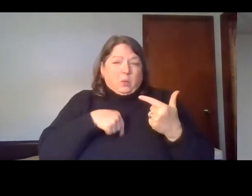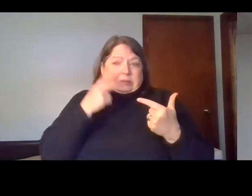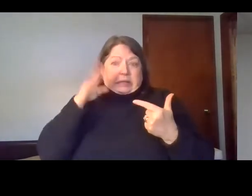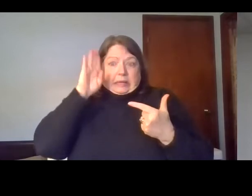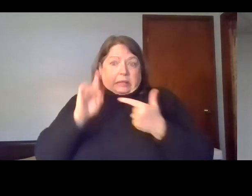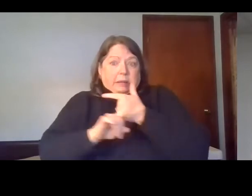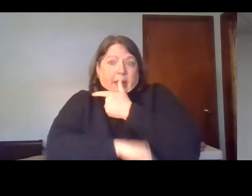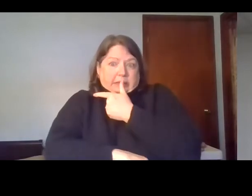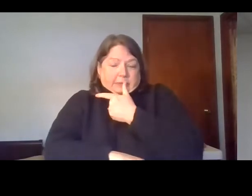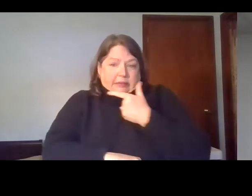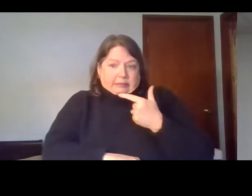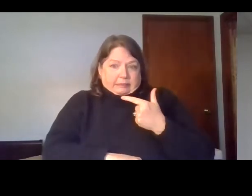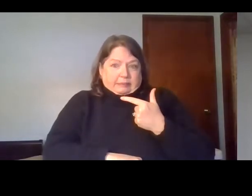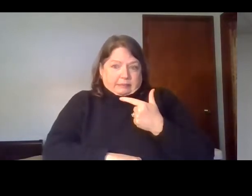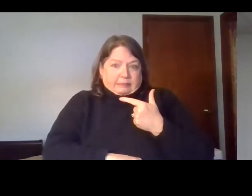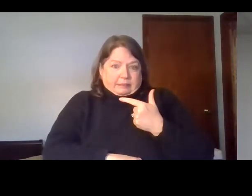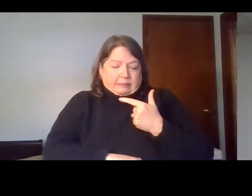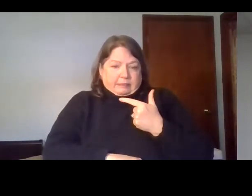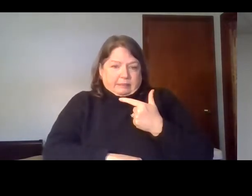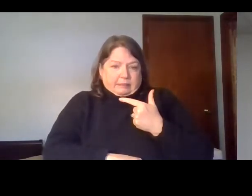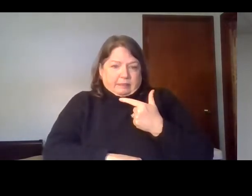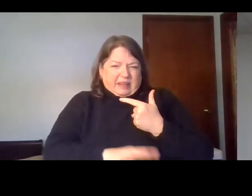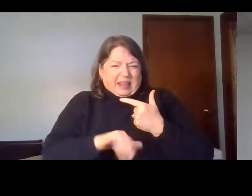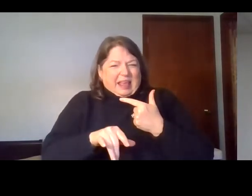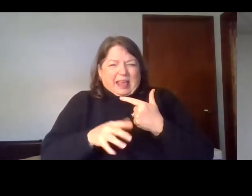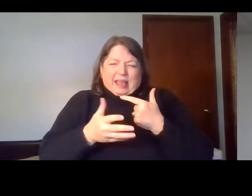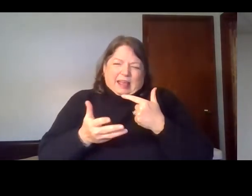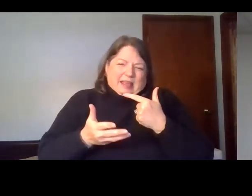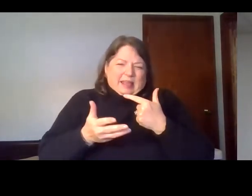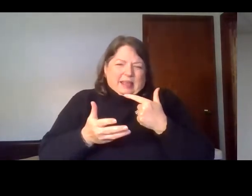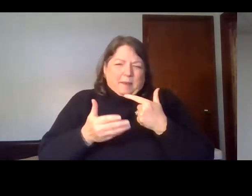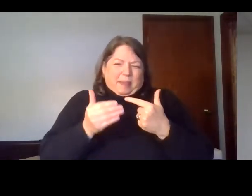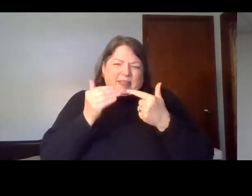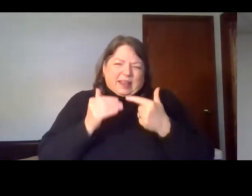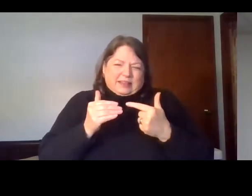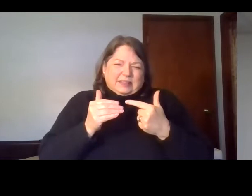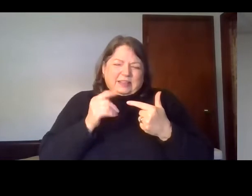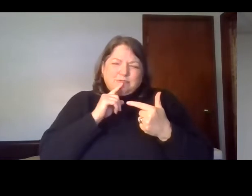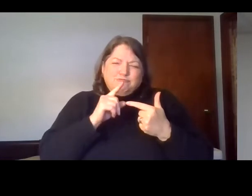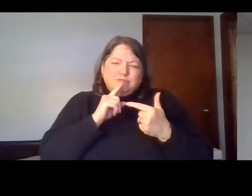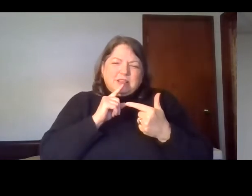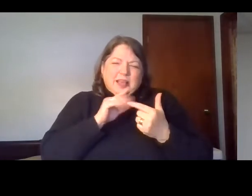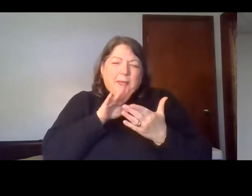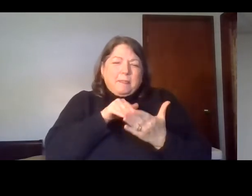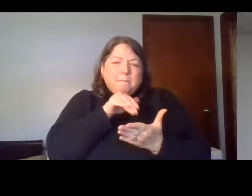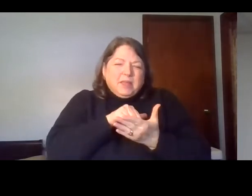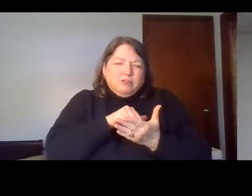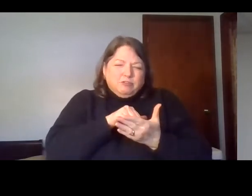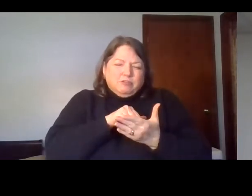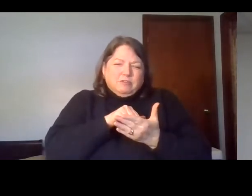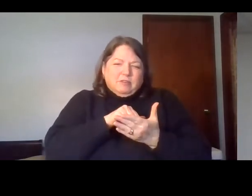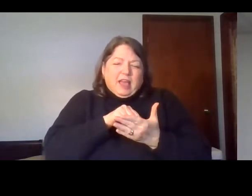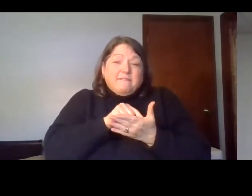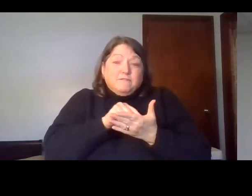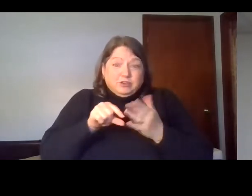And what I prefer to talk about is the very next one. It's right in the middle of these two. In verse